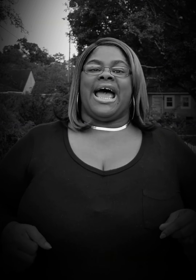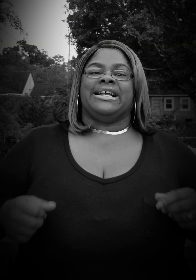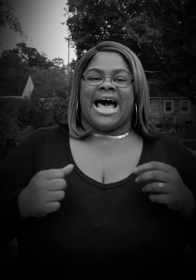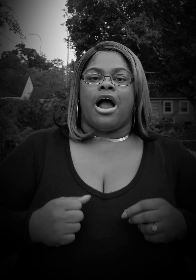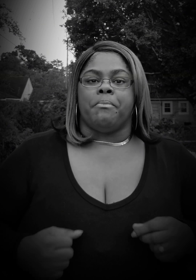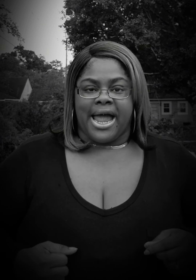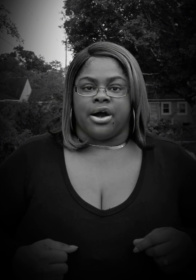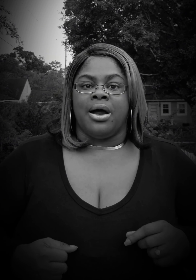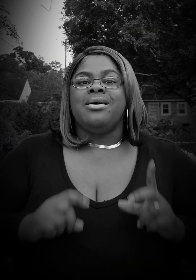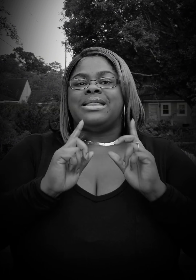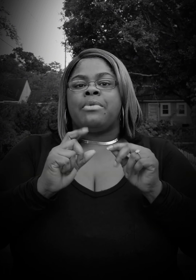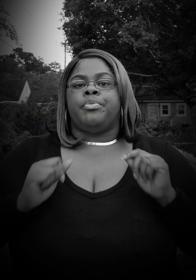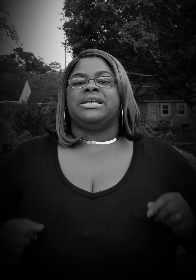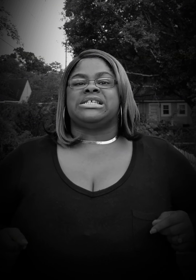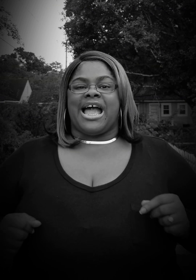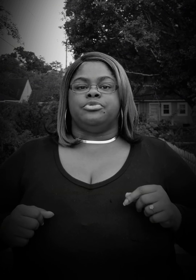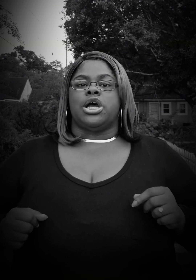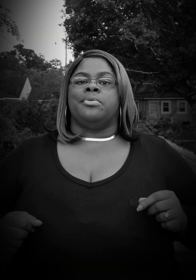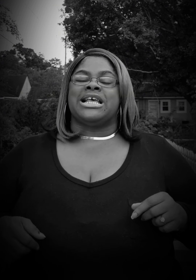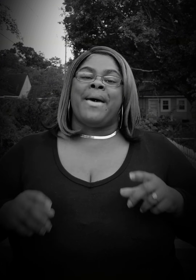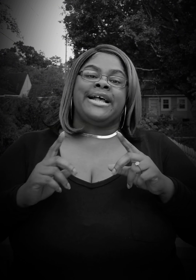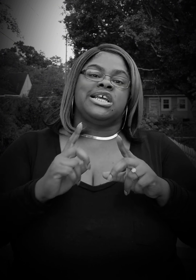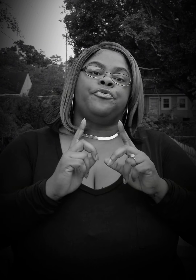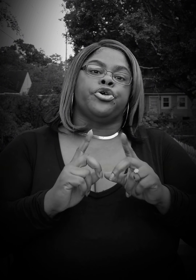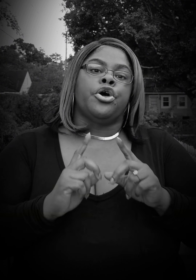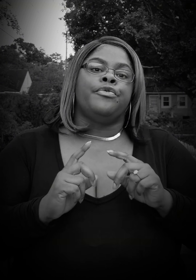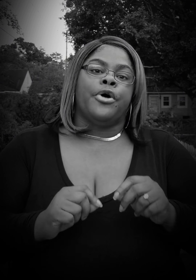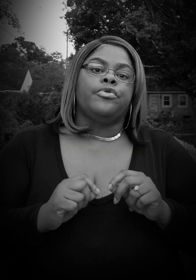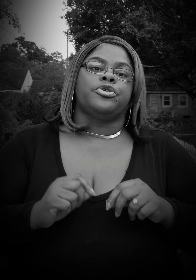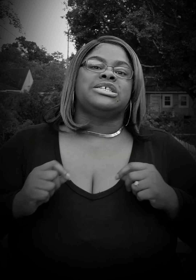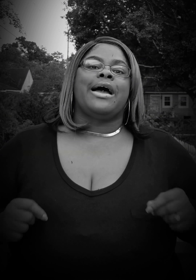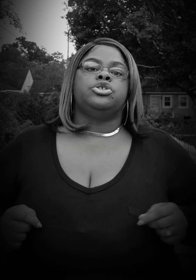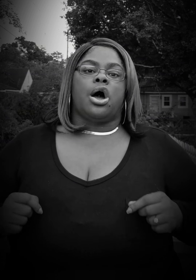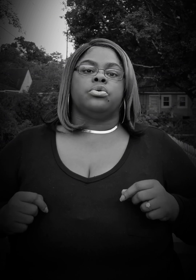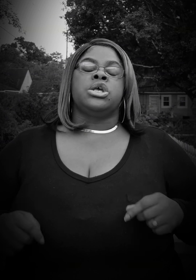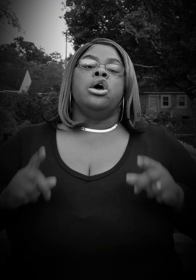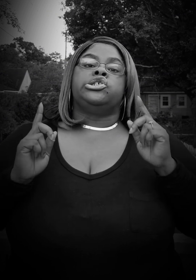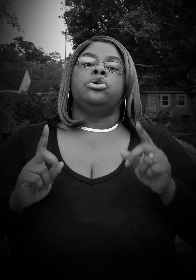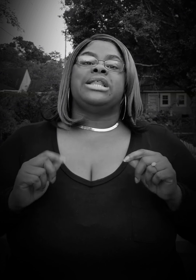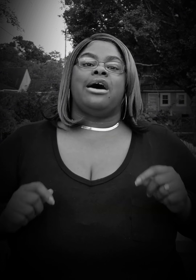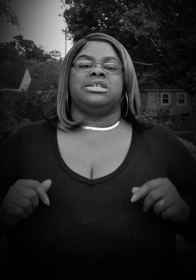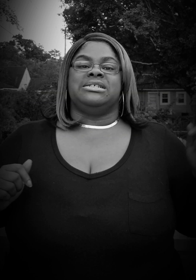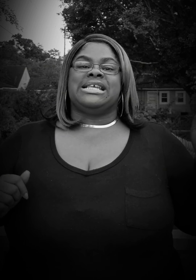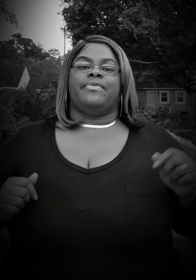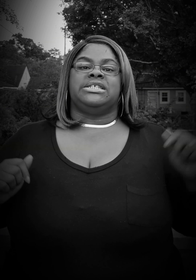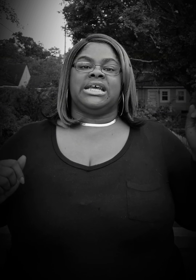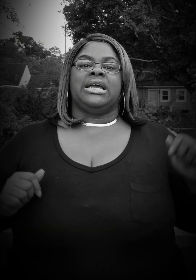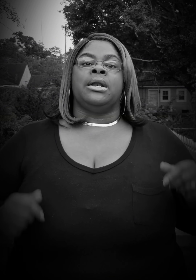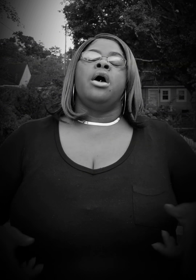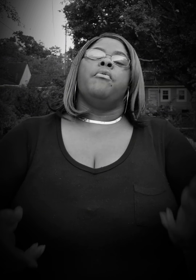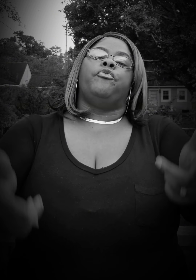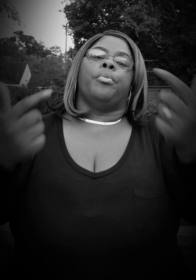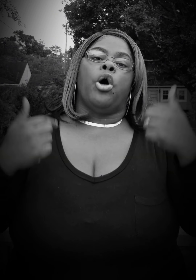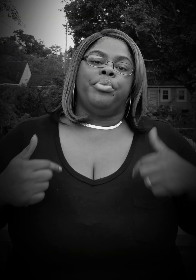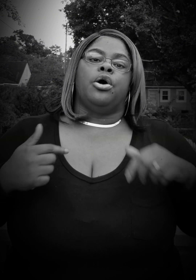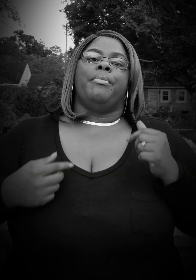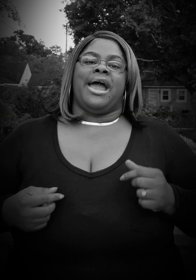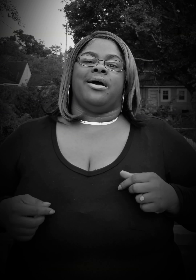as our mayor. That would be Sam Jones. I'm asking for your vote for Sam Jones, 2017 for Mobile Mayor.